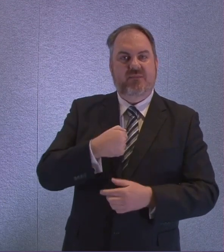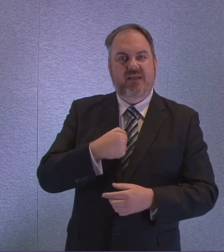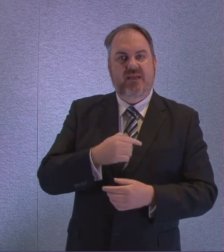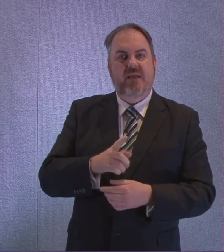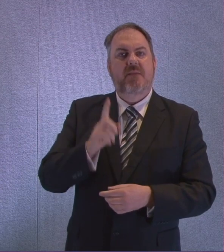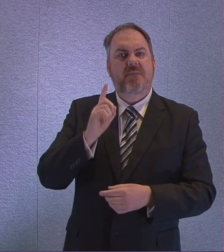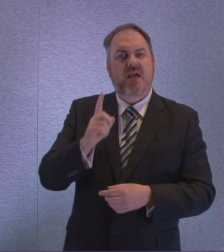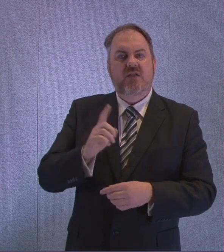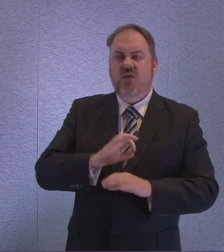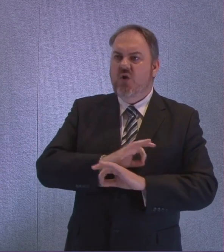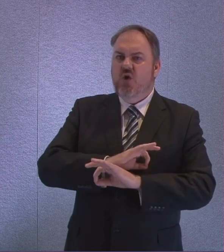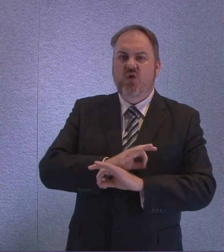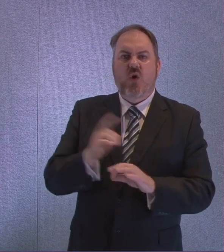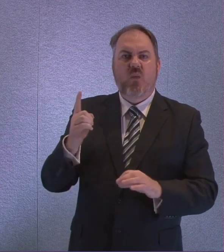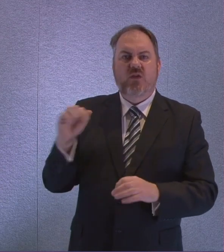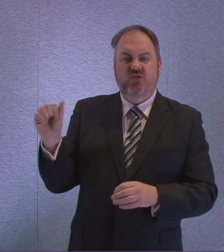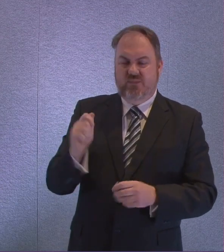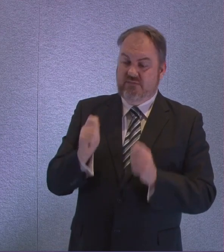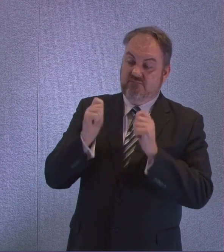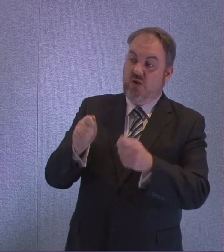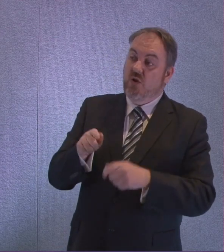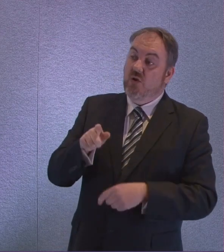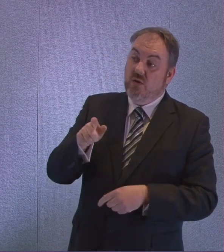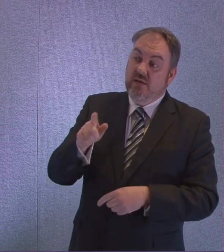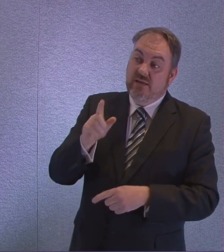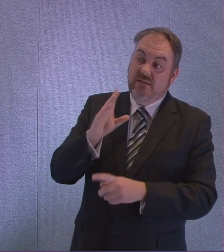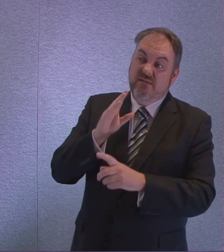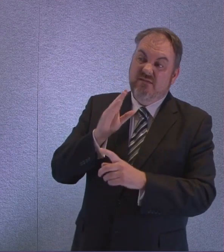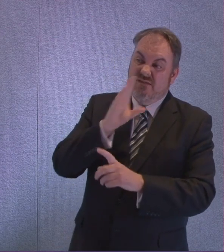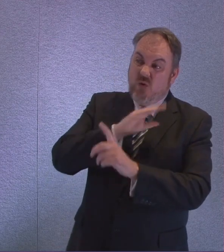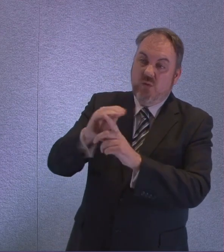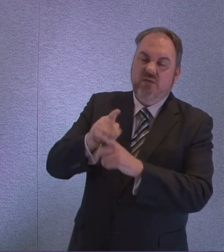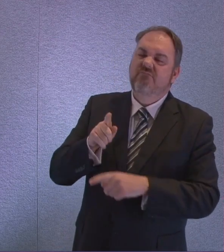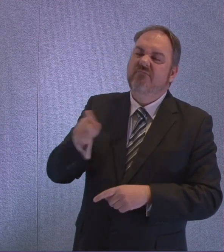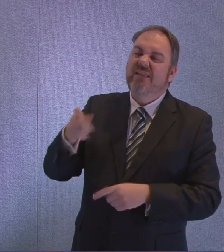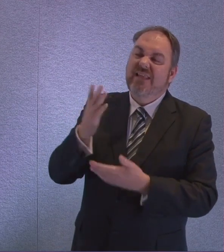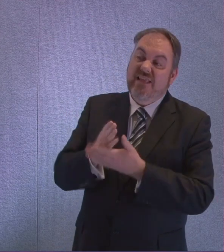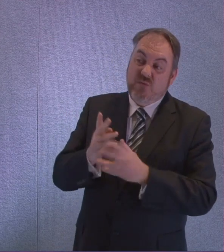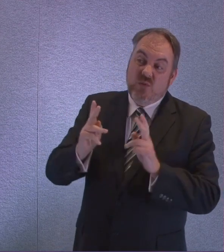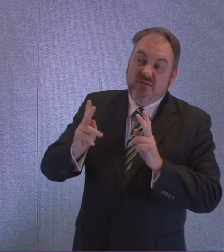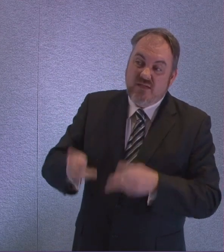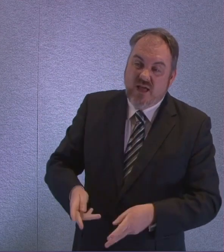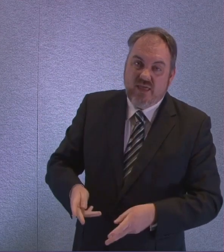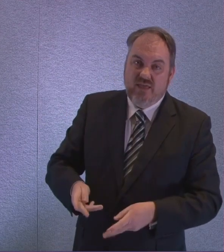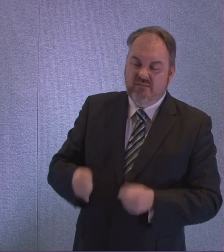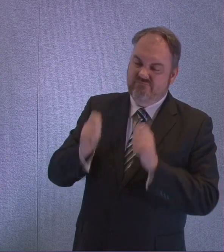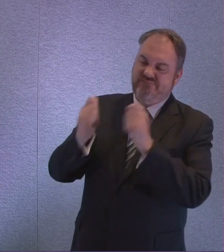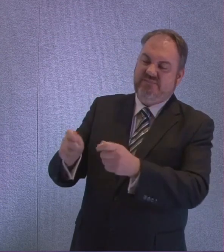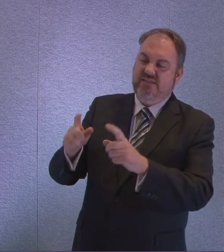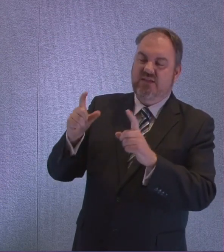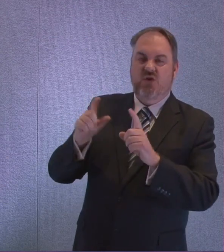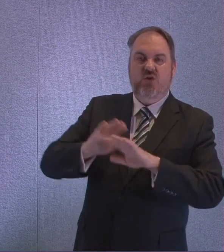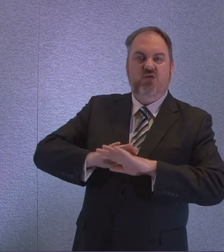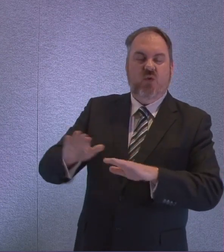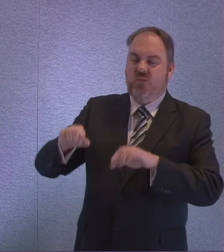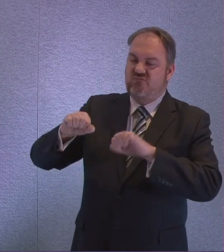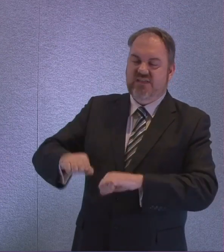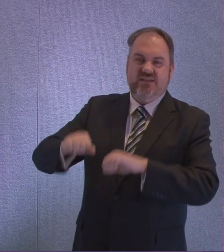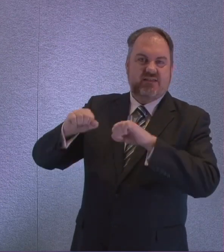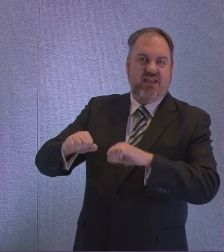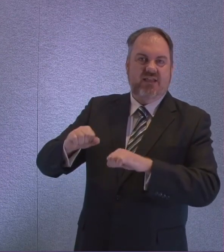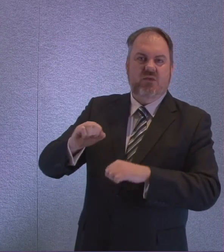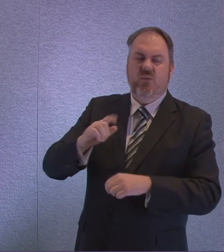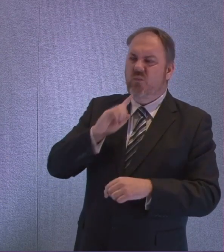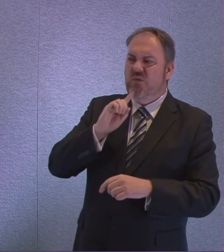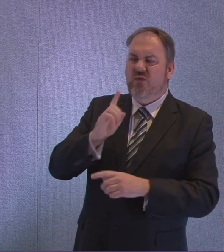form out of the blue without those sensitive discussions and absolutely nobody should feel under any pressure to